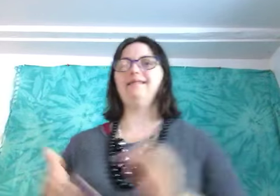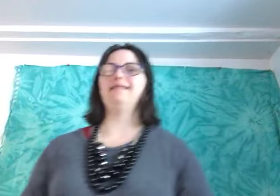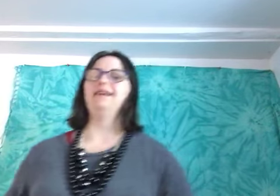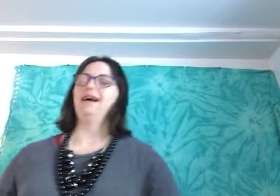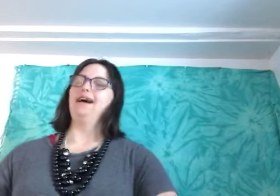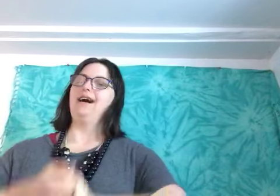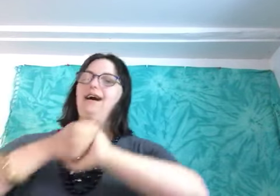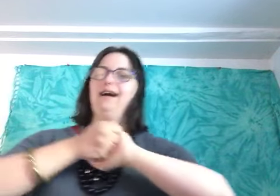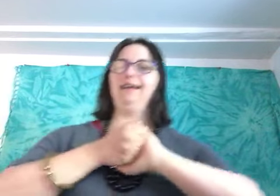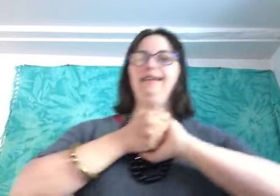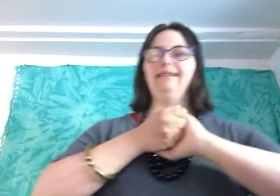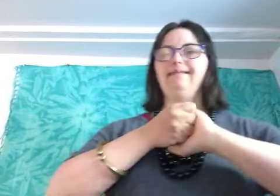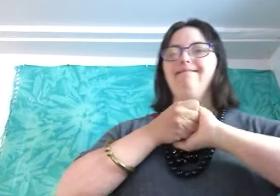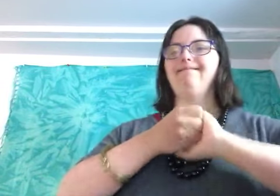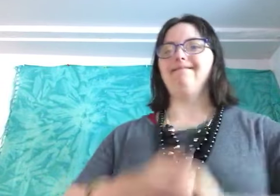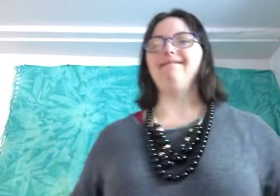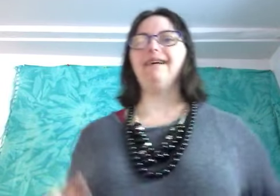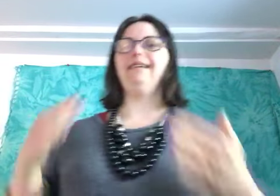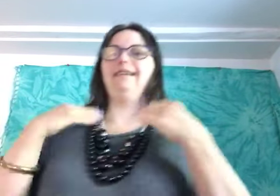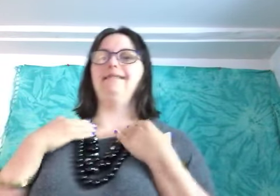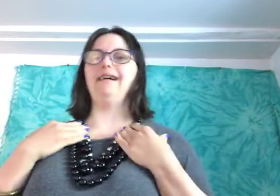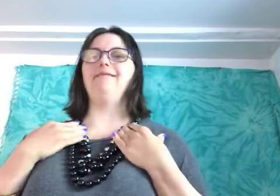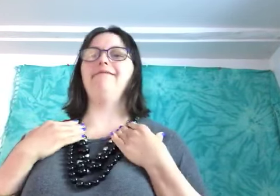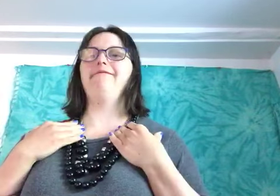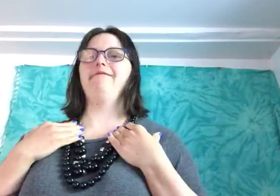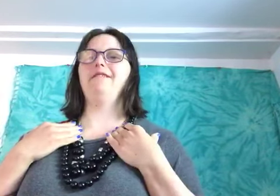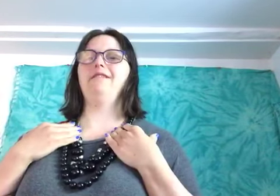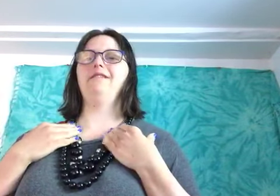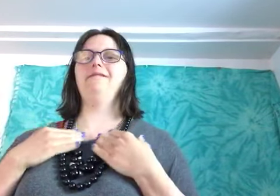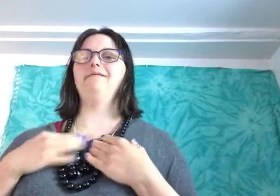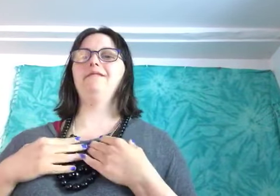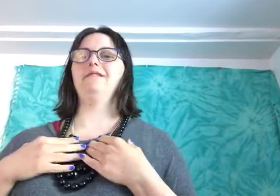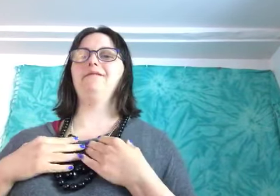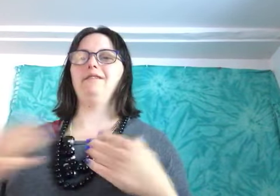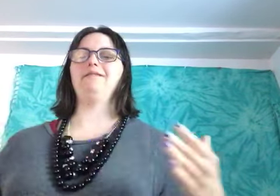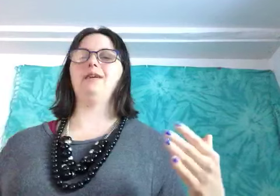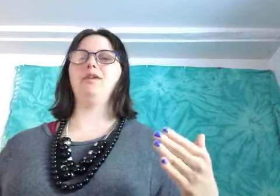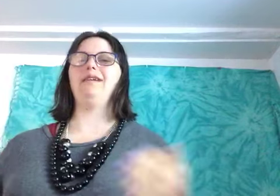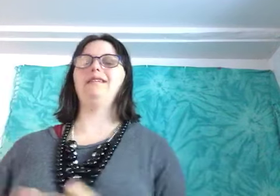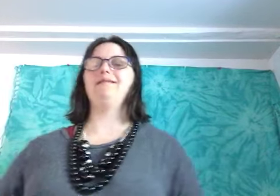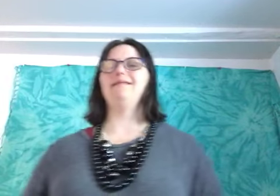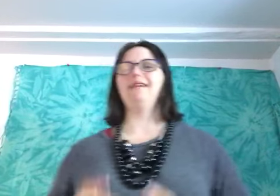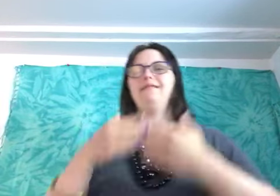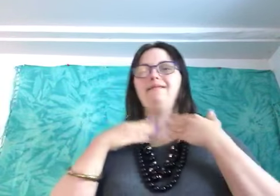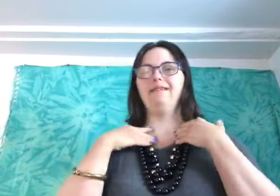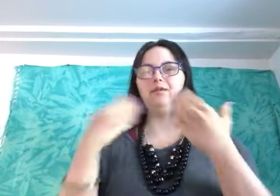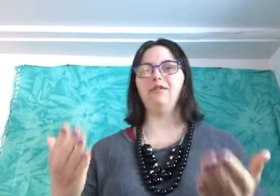I I I have I feel the same way that's you are